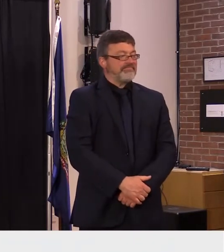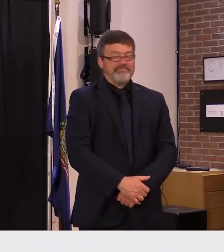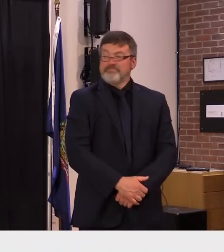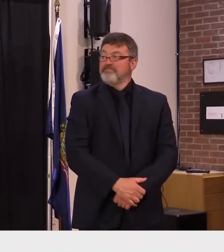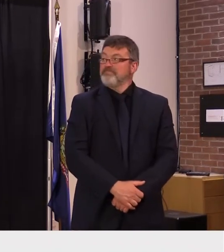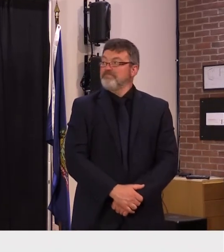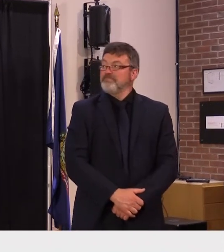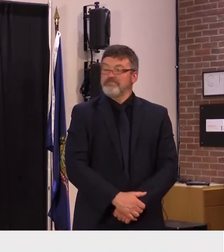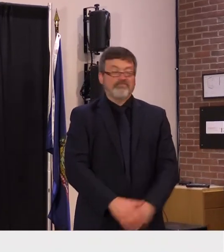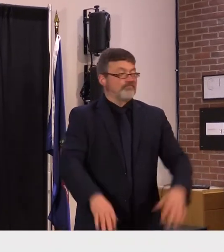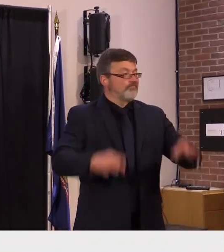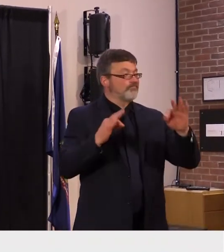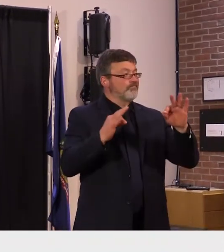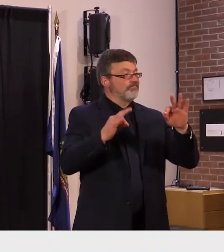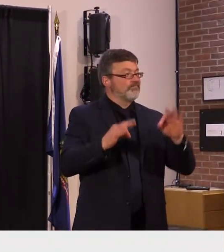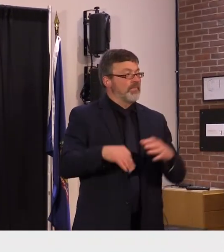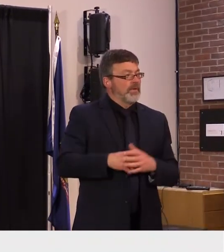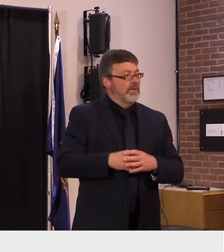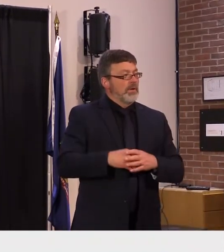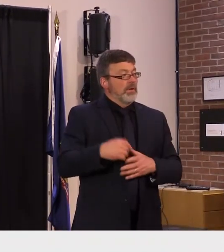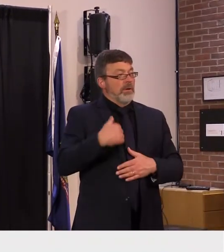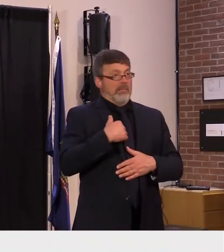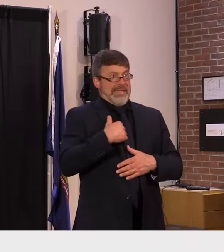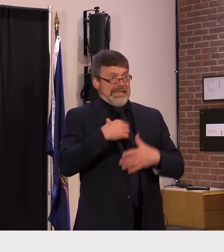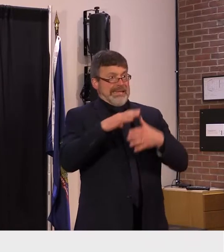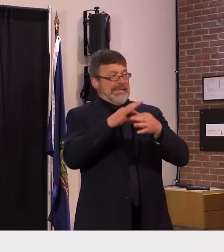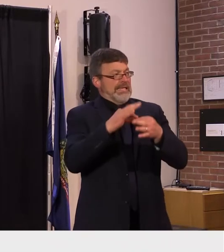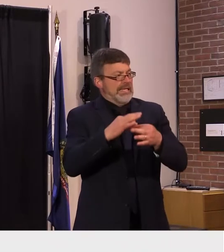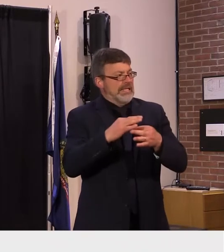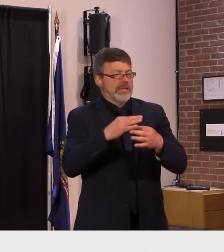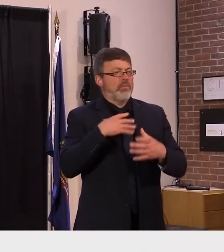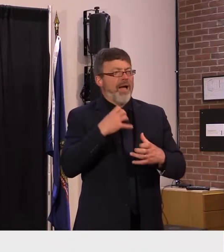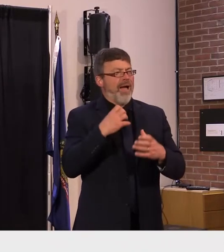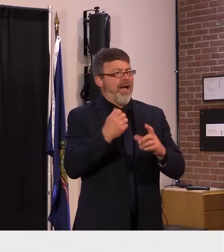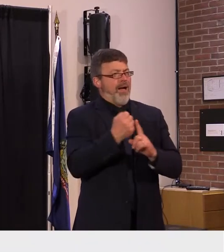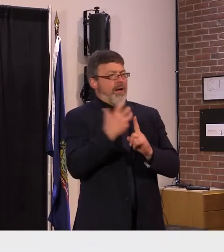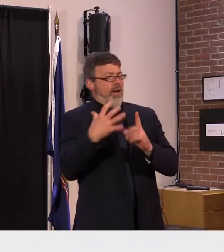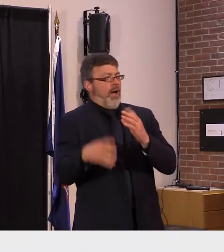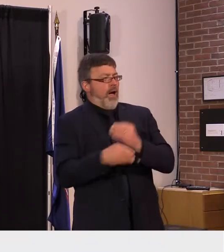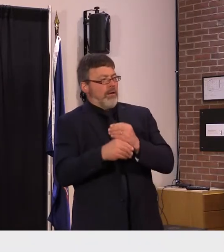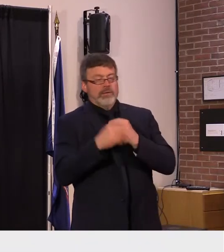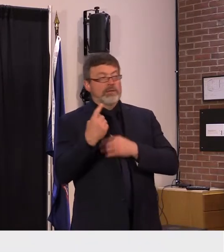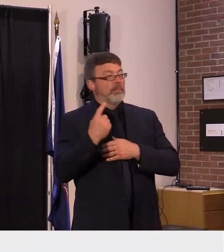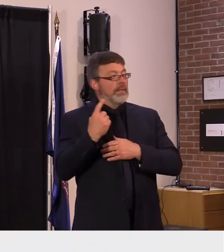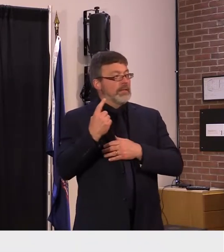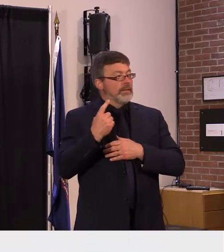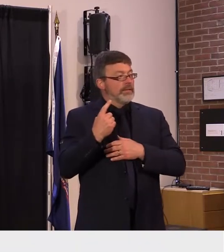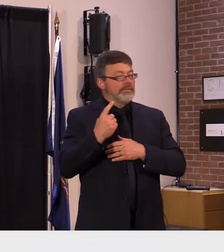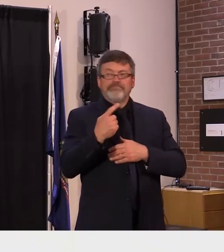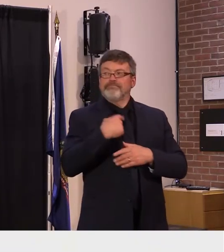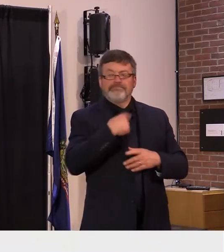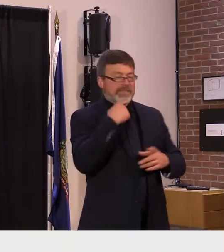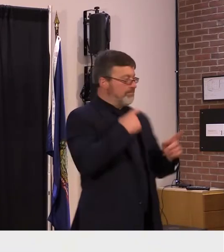and before i begin my comments i'll add my words of admiration regarding commissioner